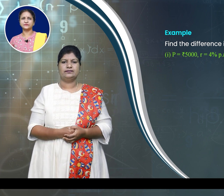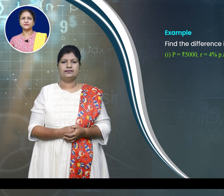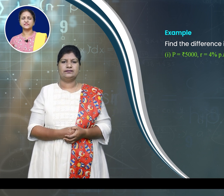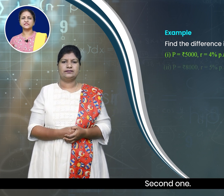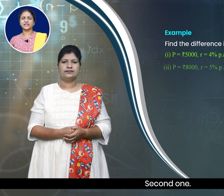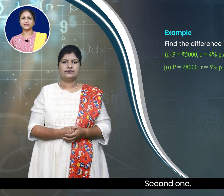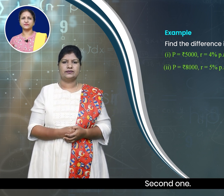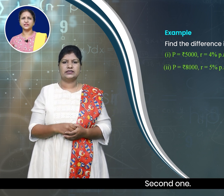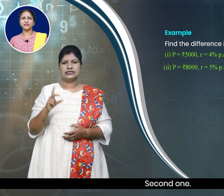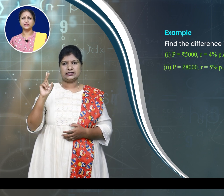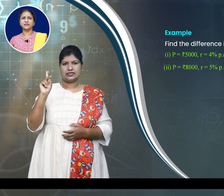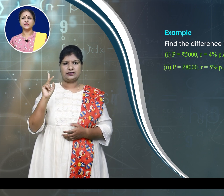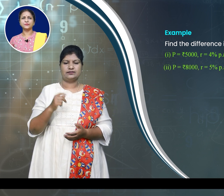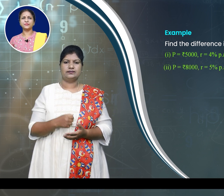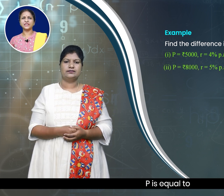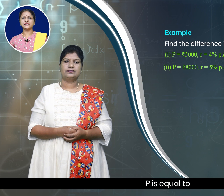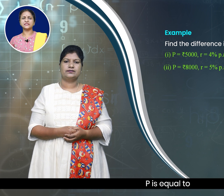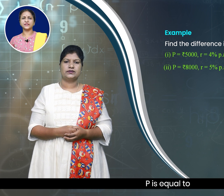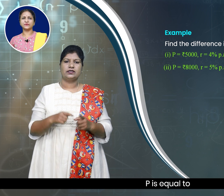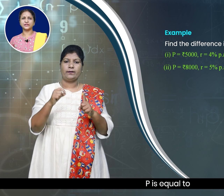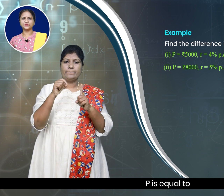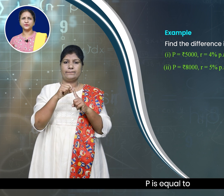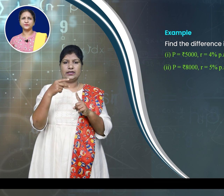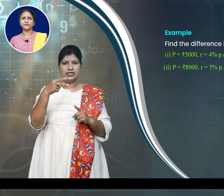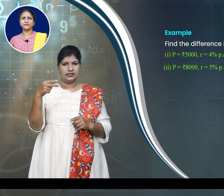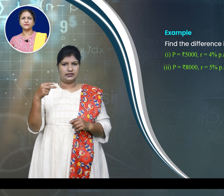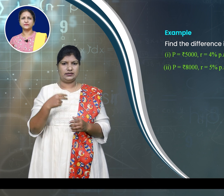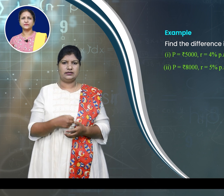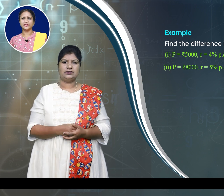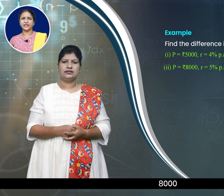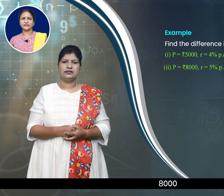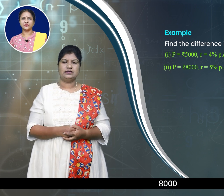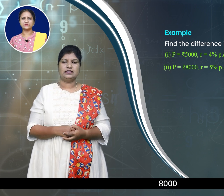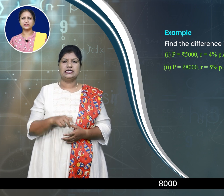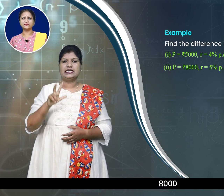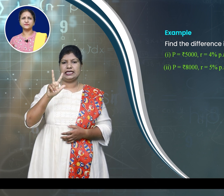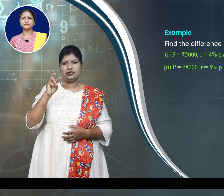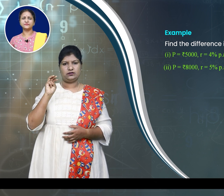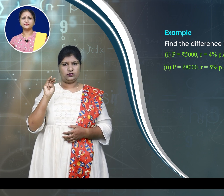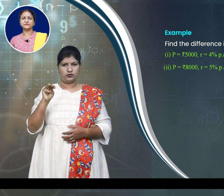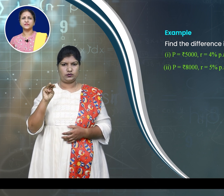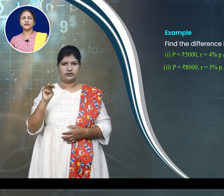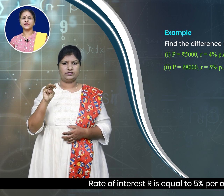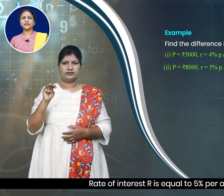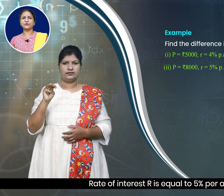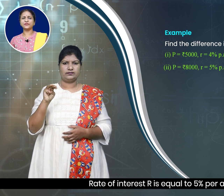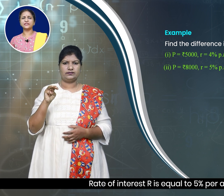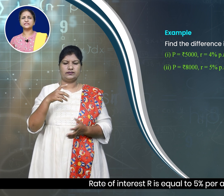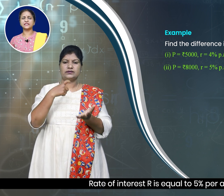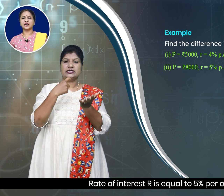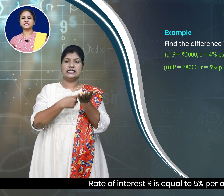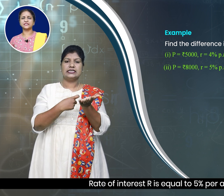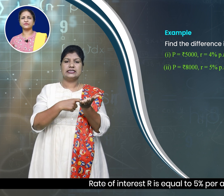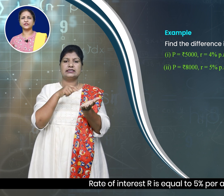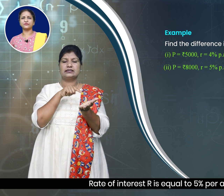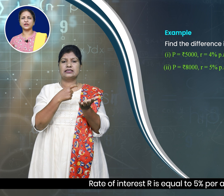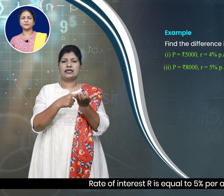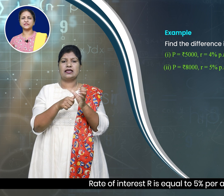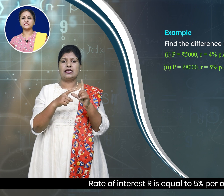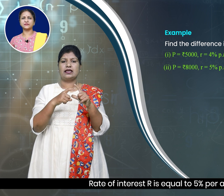Second one, P is equal to 8000, rate of interest R is equal to 5 percent